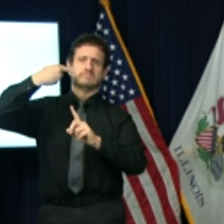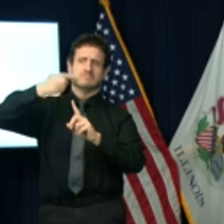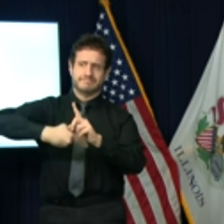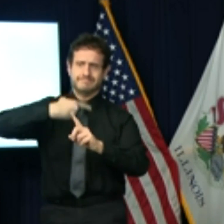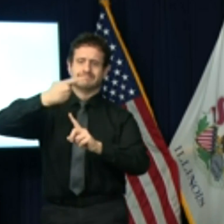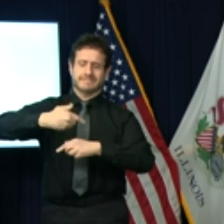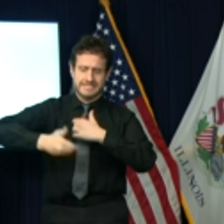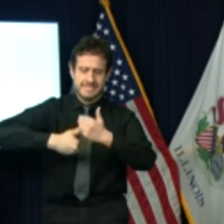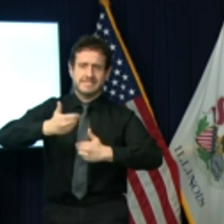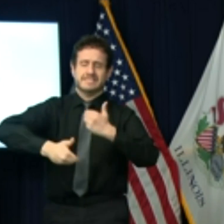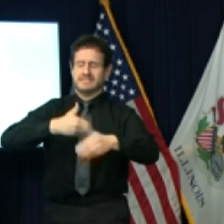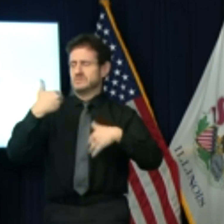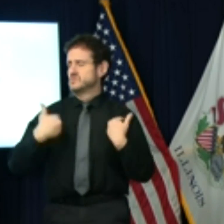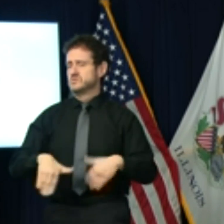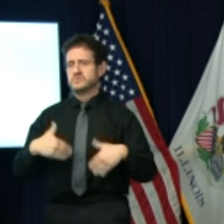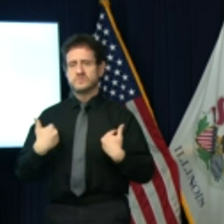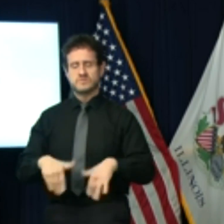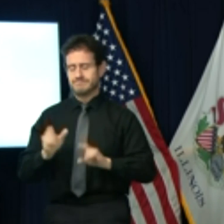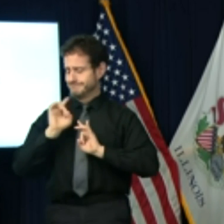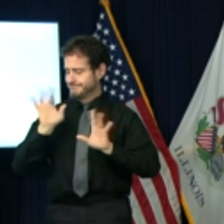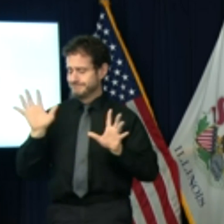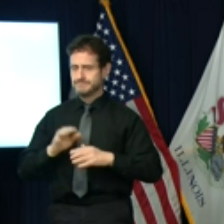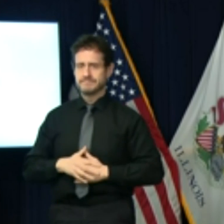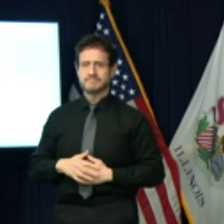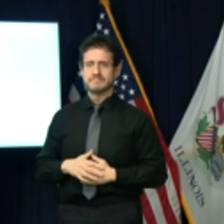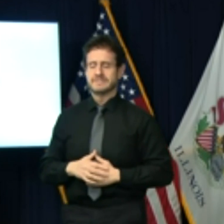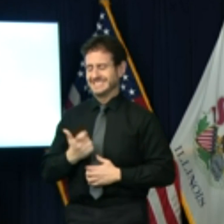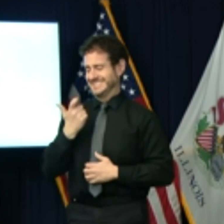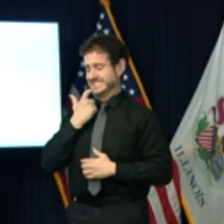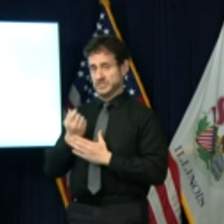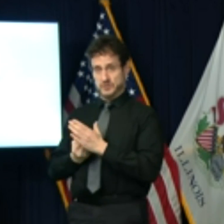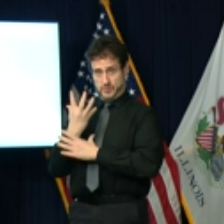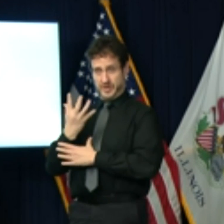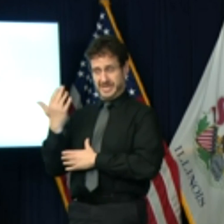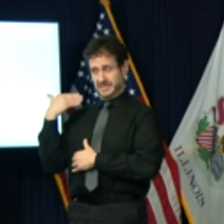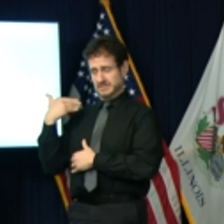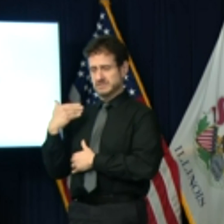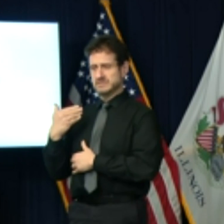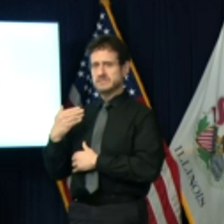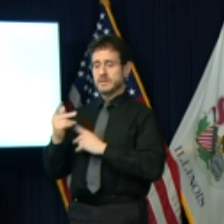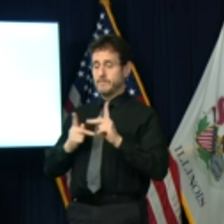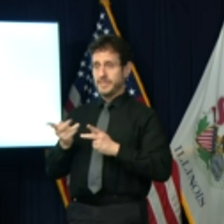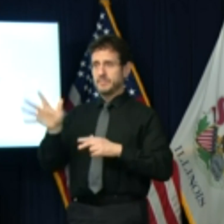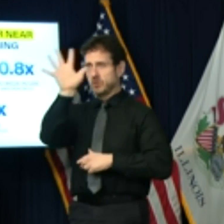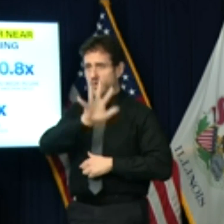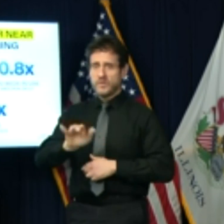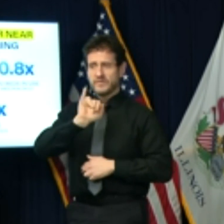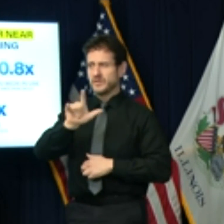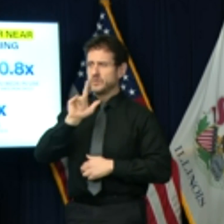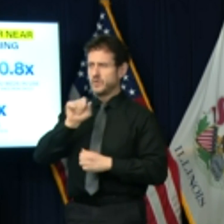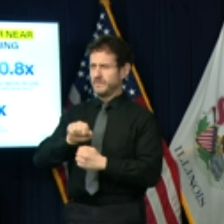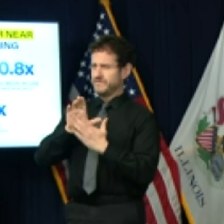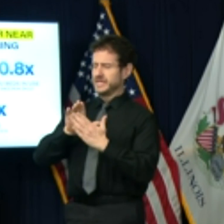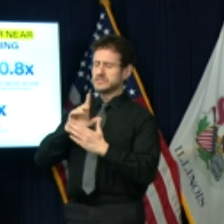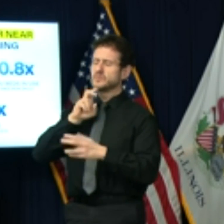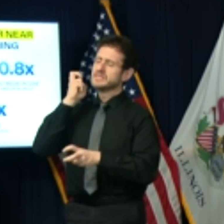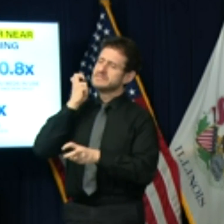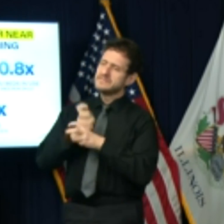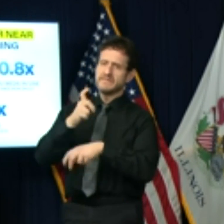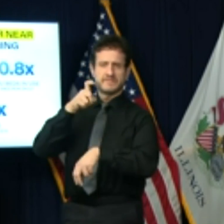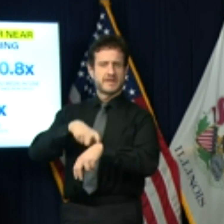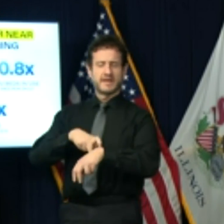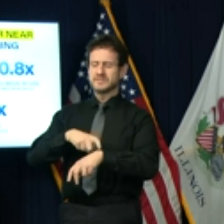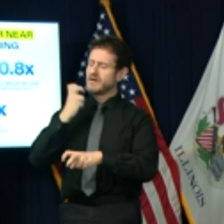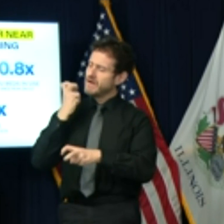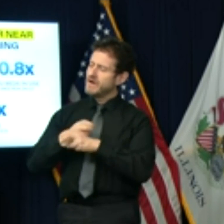ahead. In the spring, Illinoisans faced some of the most difficult months of their lives.